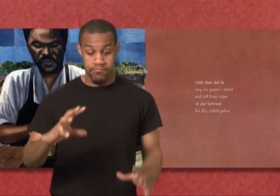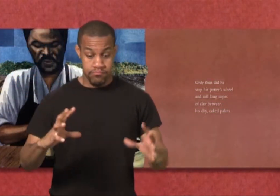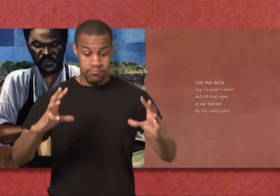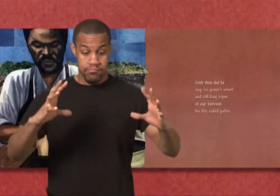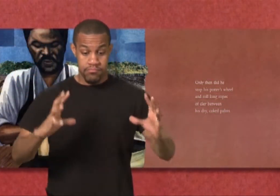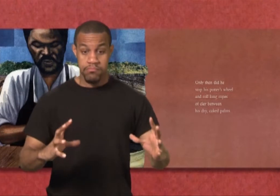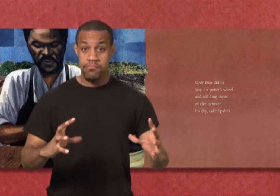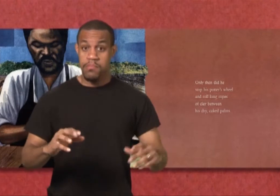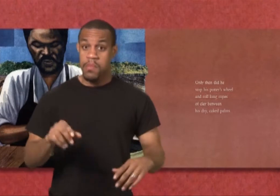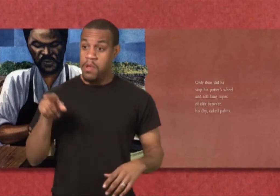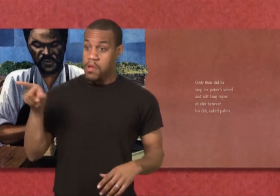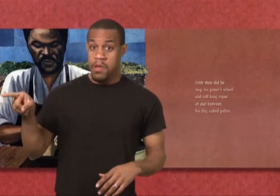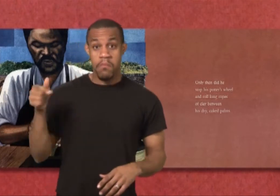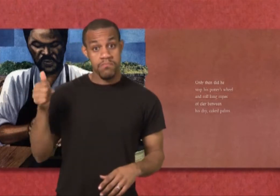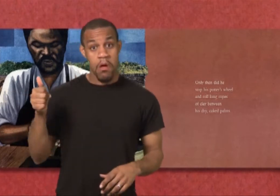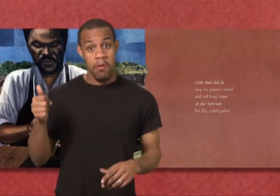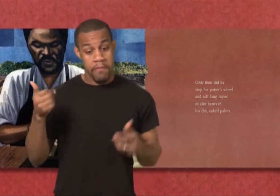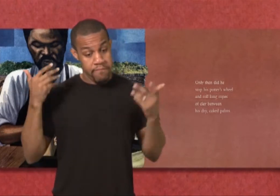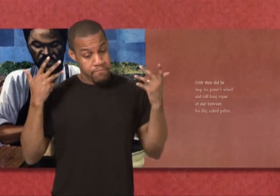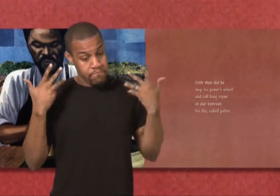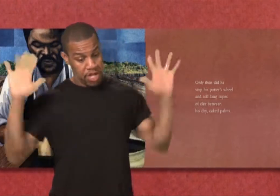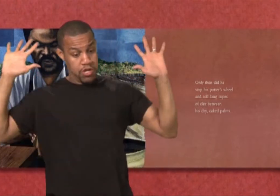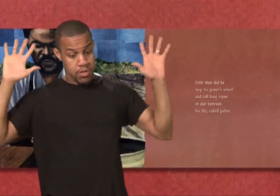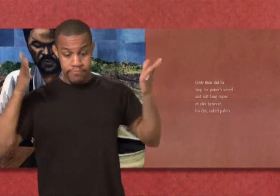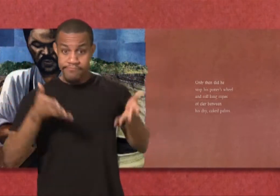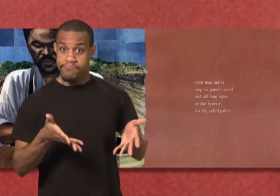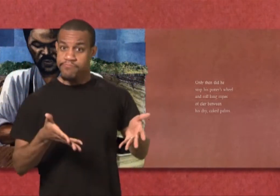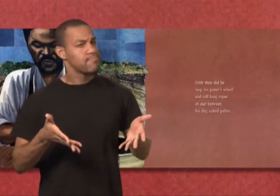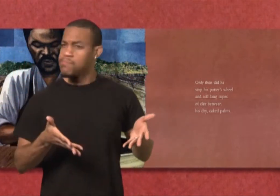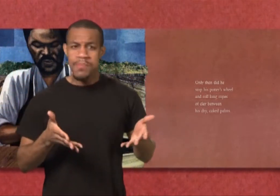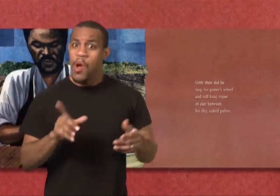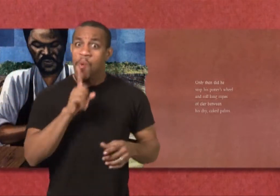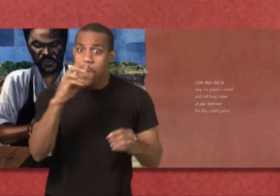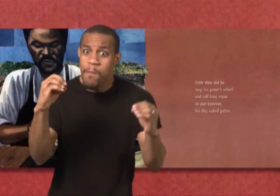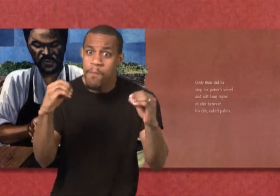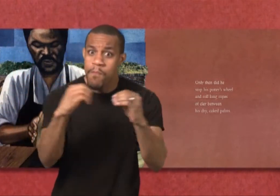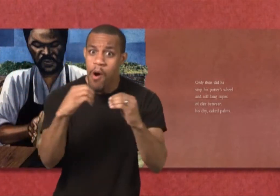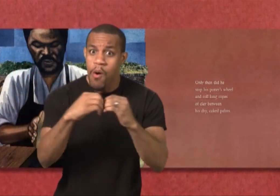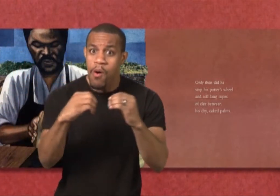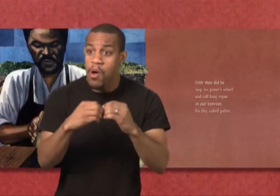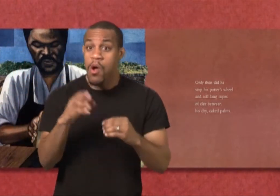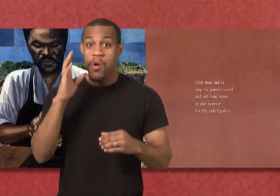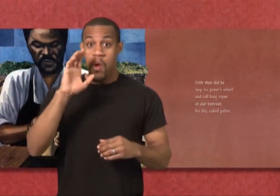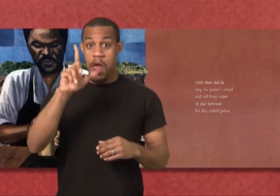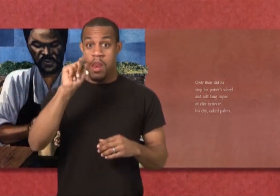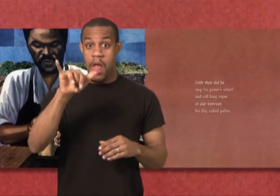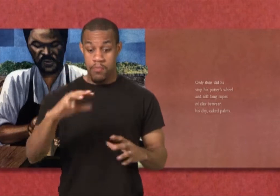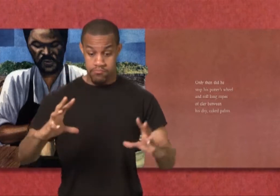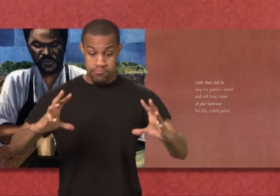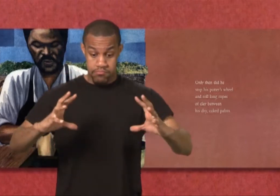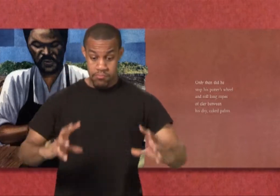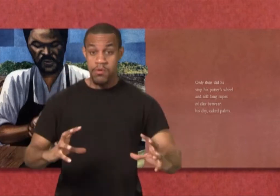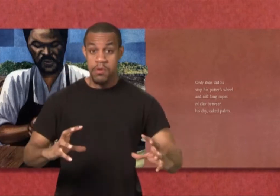Only then did he stop his potter's wheel and roll long ropes of clay between his dry, caked palms.